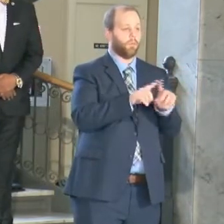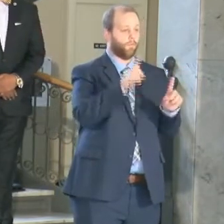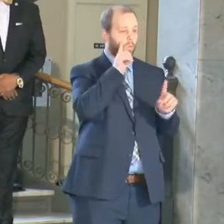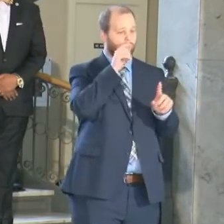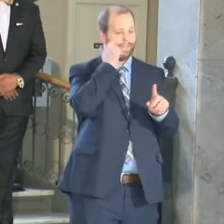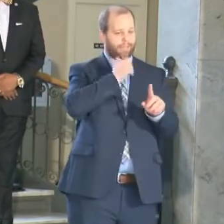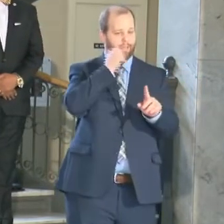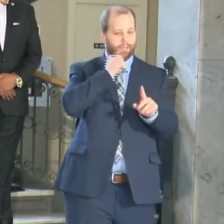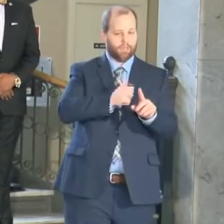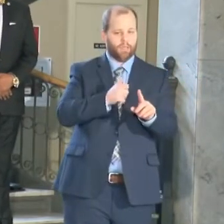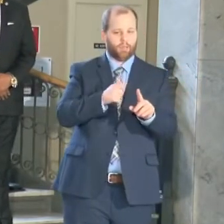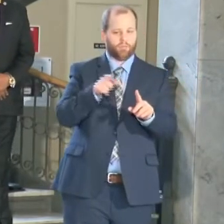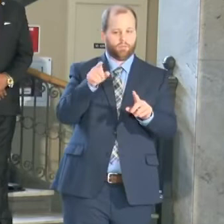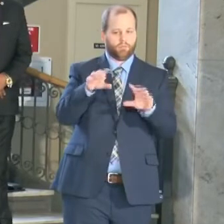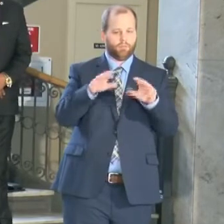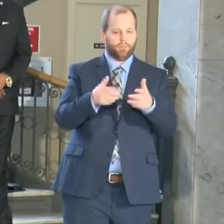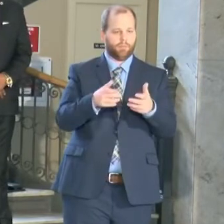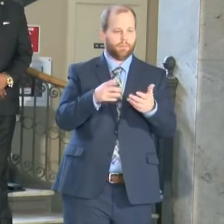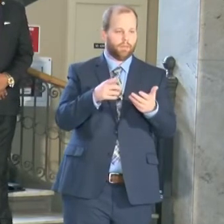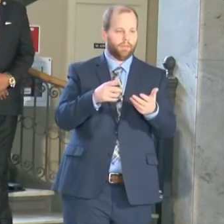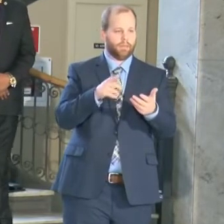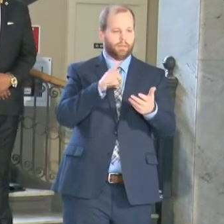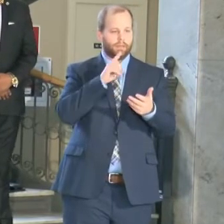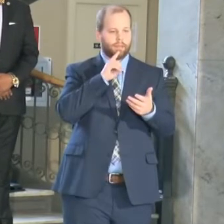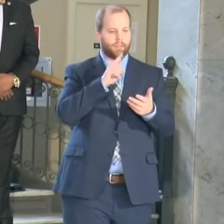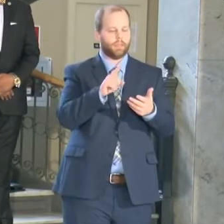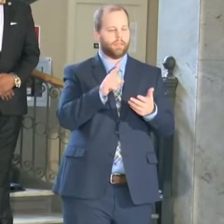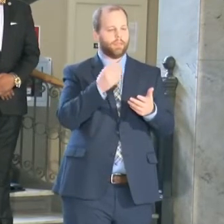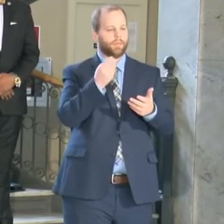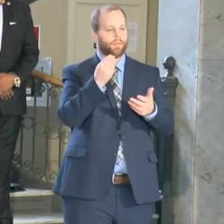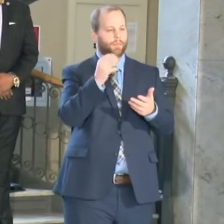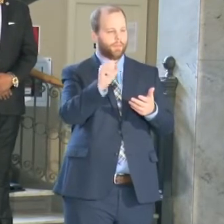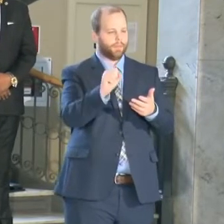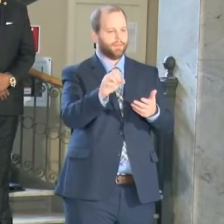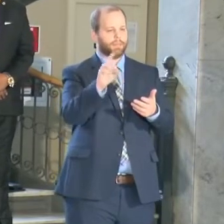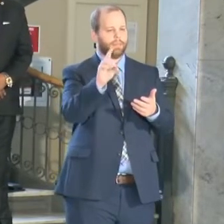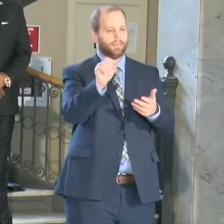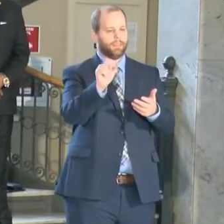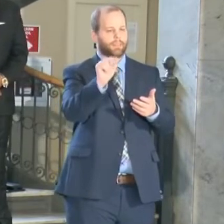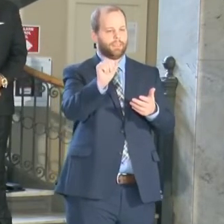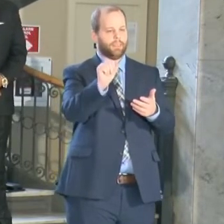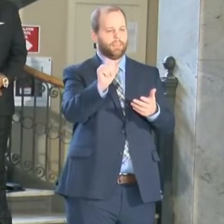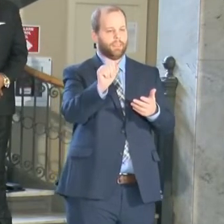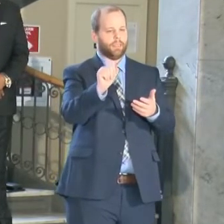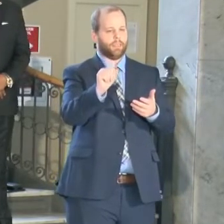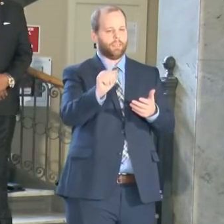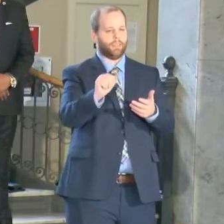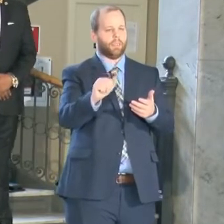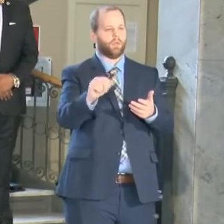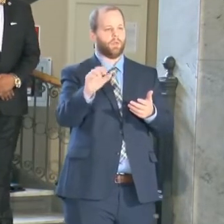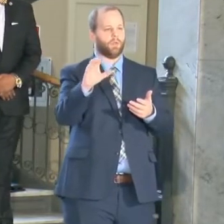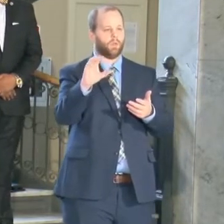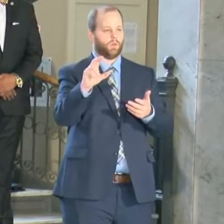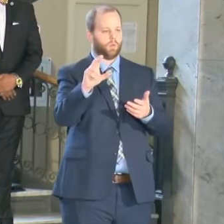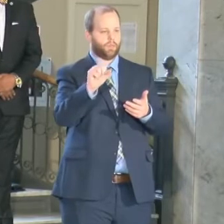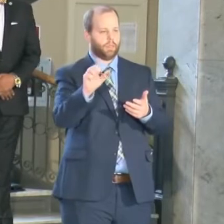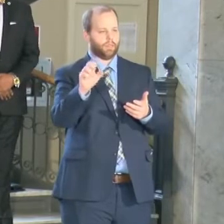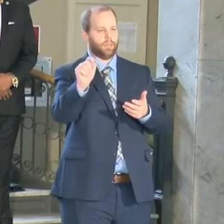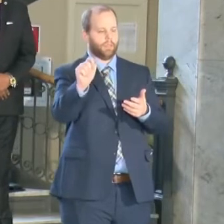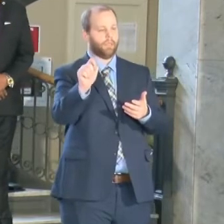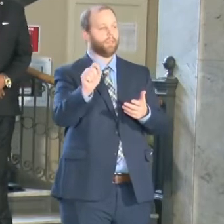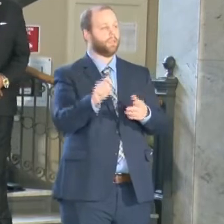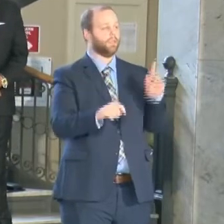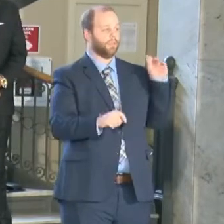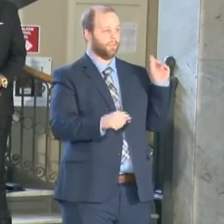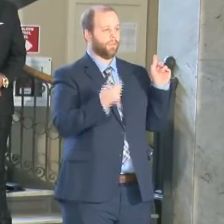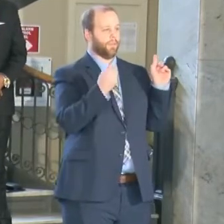uh is led by the direction of miss dana ducette mr sanders reports directly to miss dana ducette he is focused on that